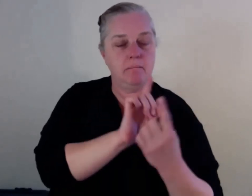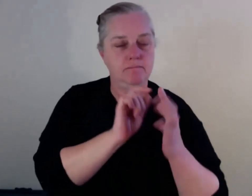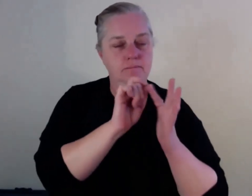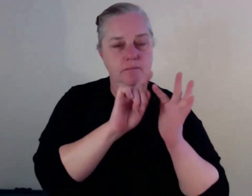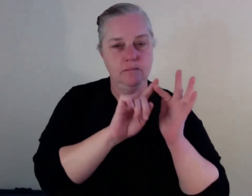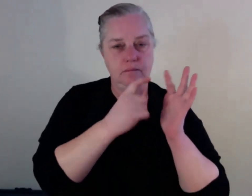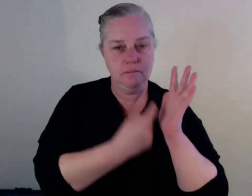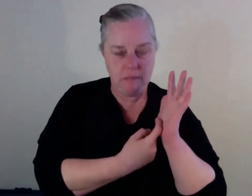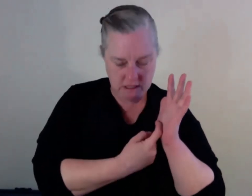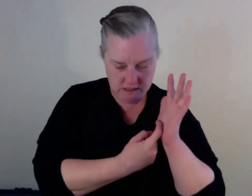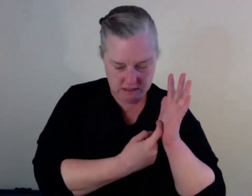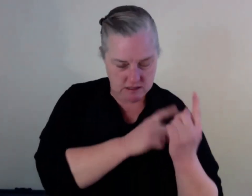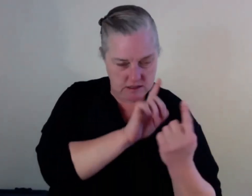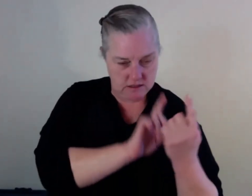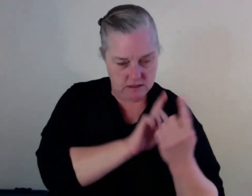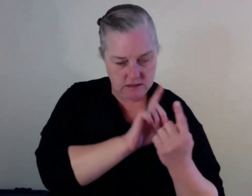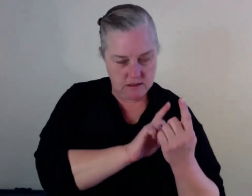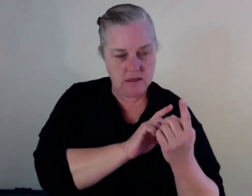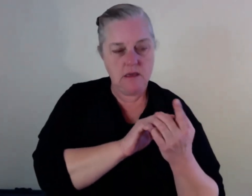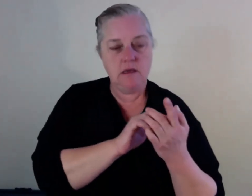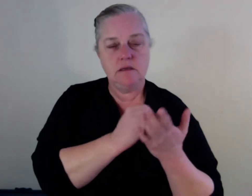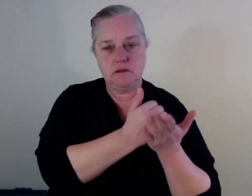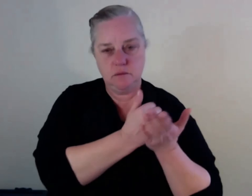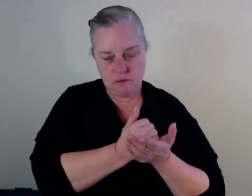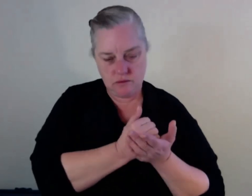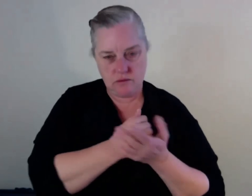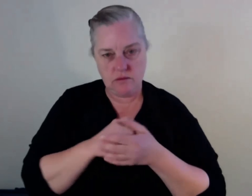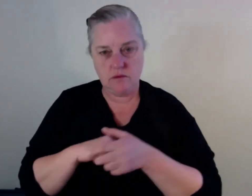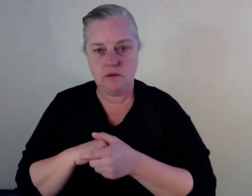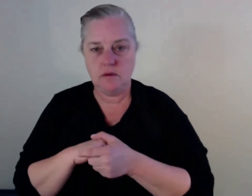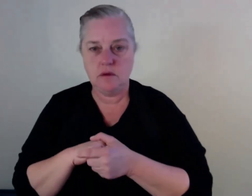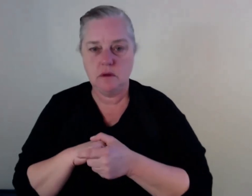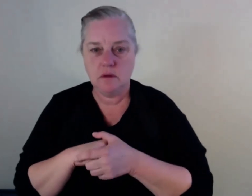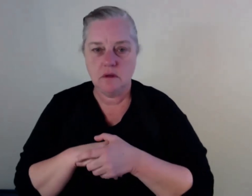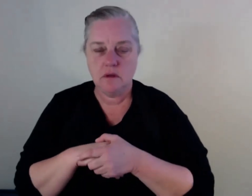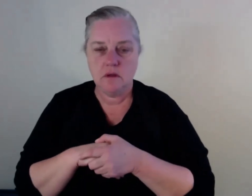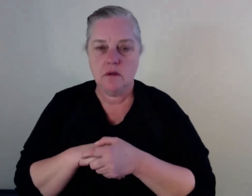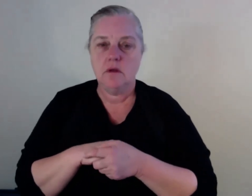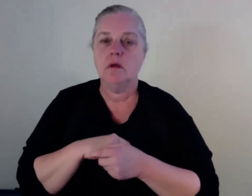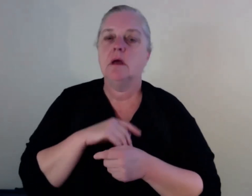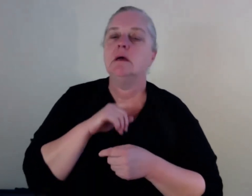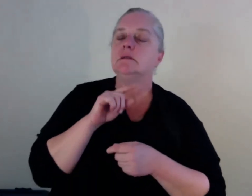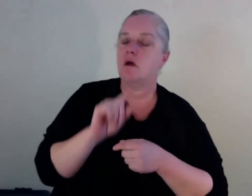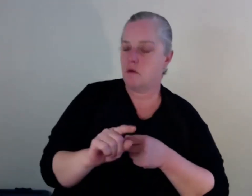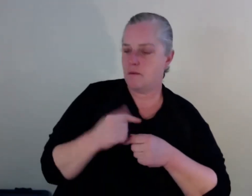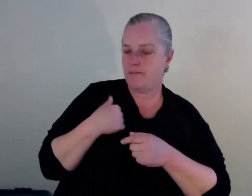okay, so what's happening, know, Gabel Maté kind of concept of what happened in childhood. And how did that manifest as you get older